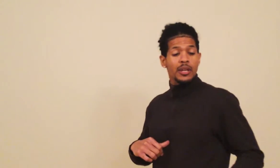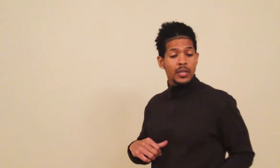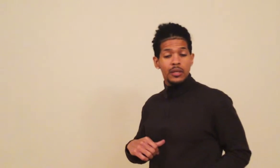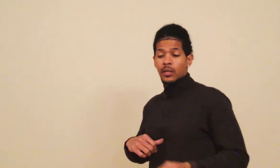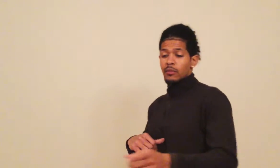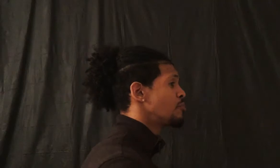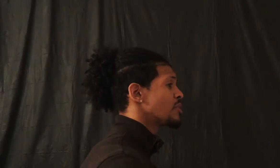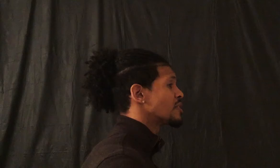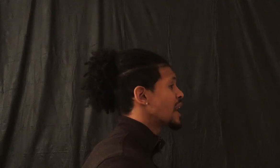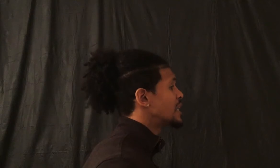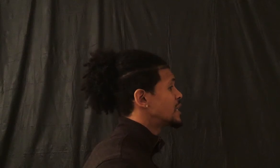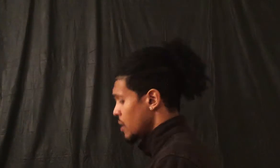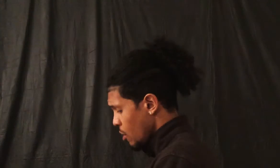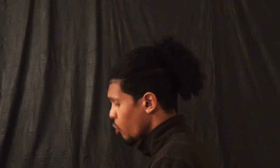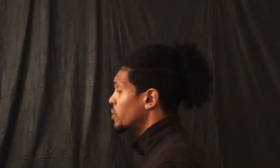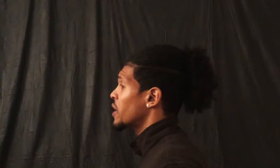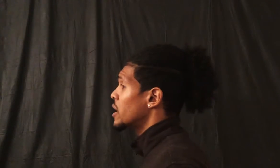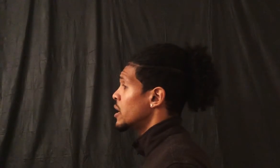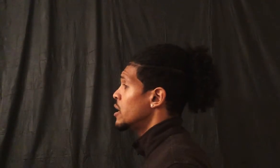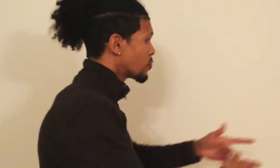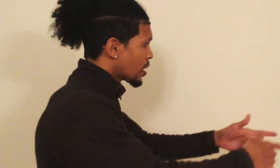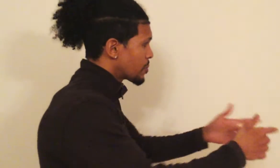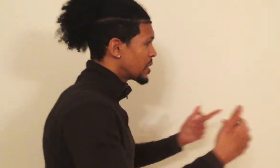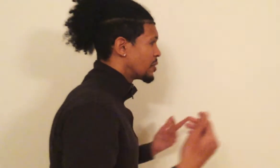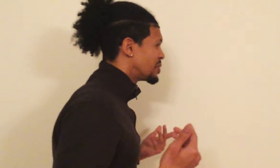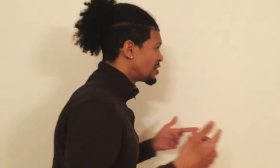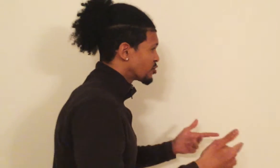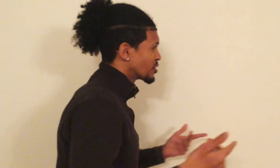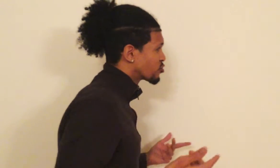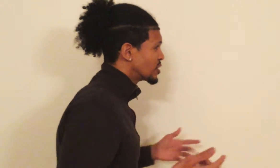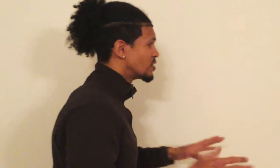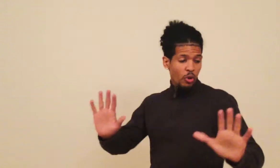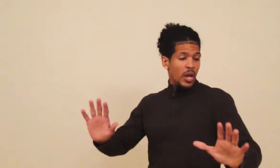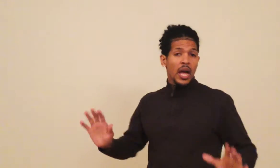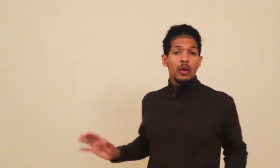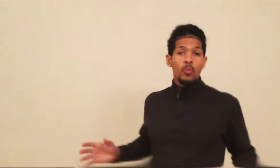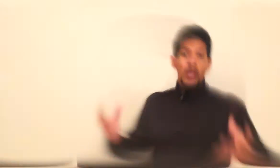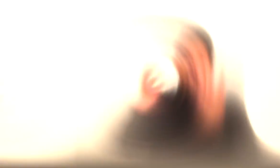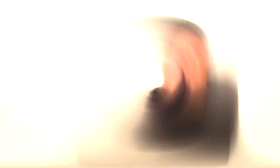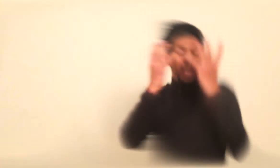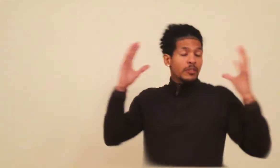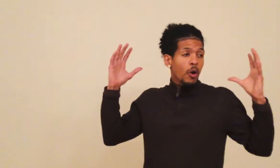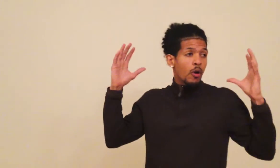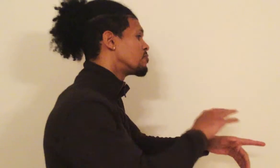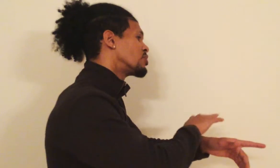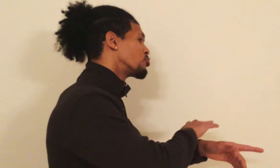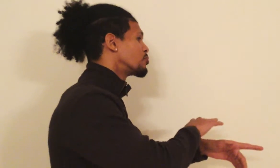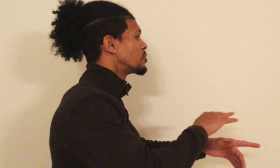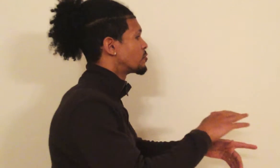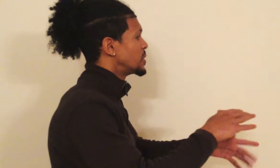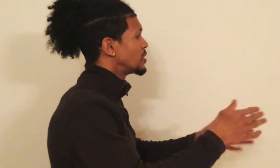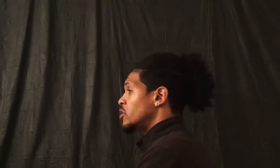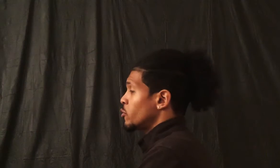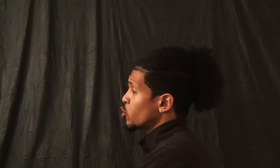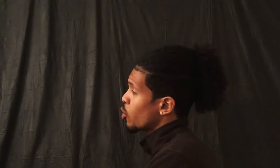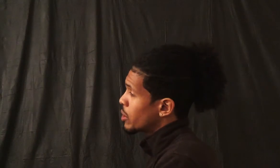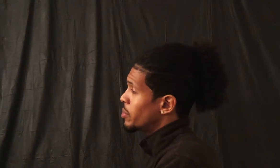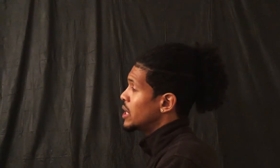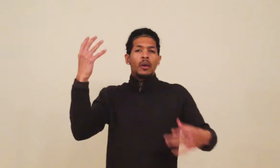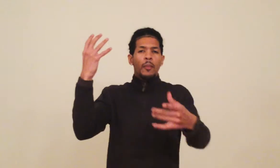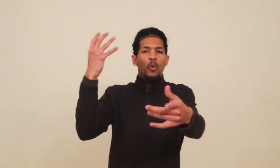gotta eat, brothers gotta eat, homies gotta eat Robbin' me a beat, trick or treat Talkin' Halloween, mask off, Metro booming speech, future on the beat Merc,